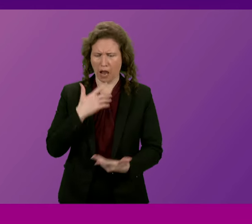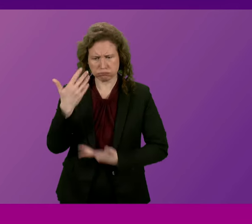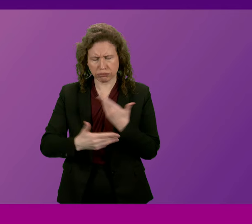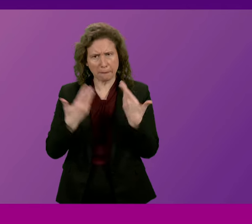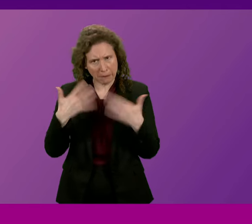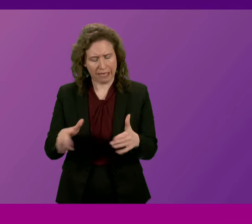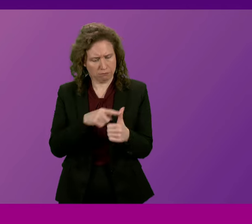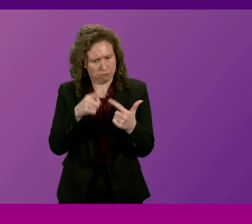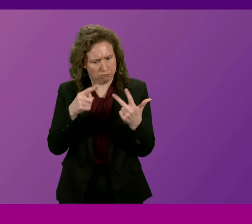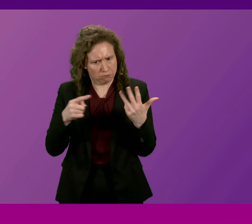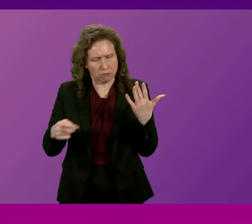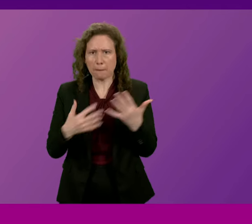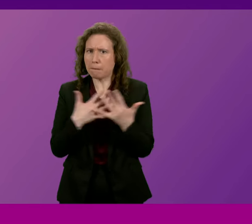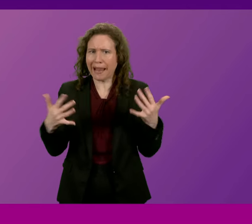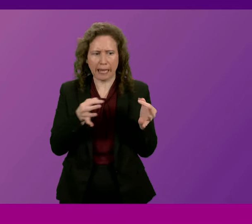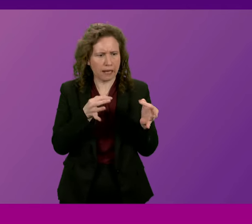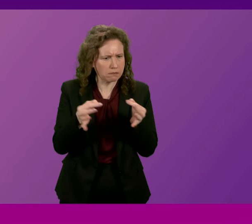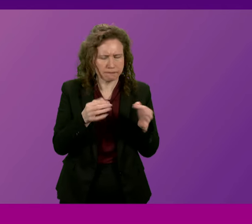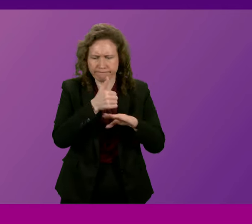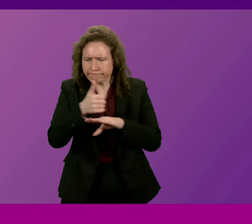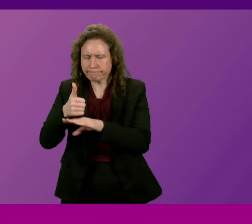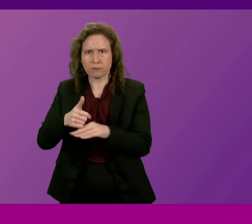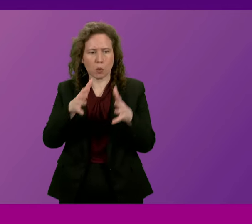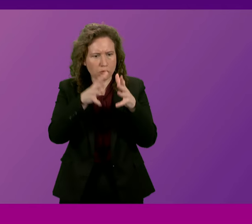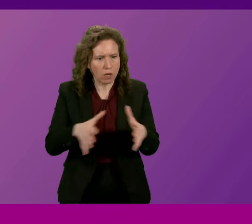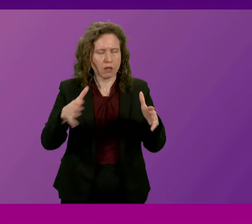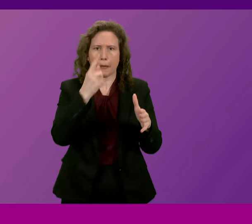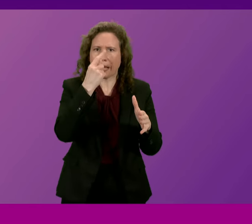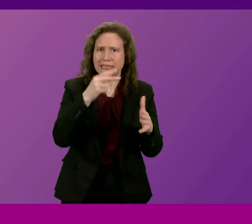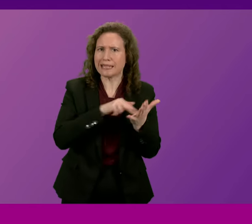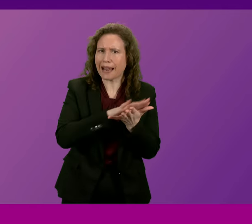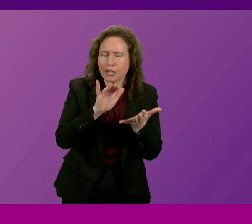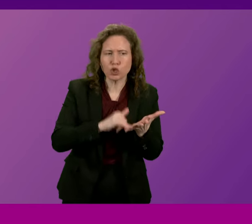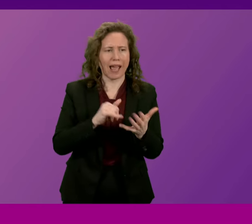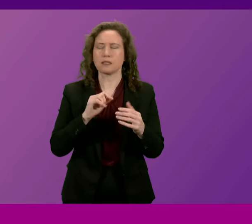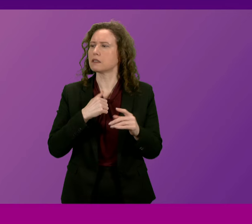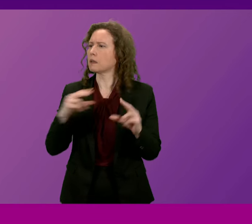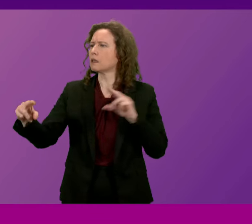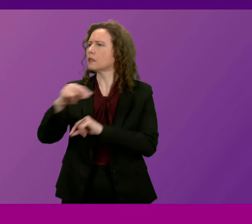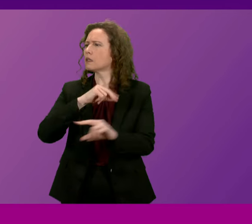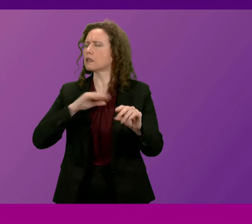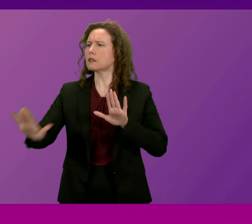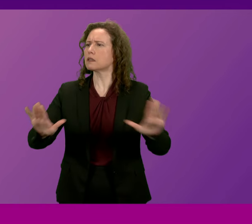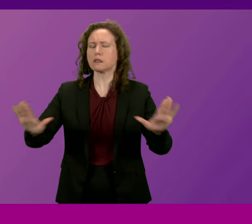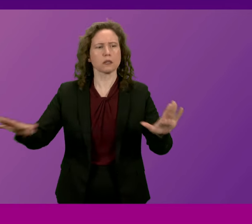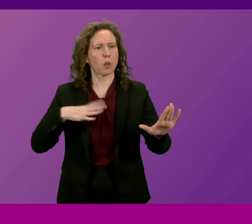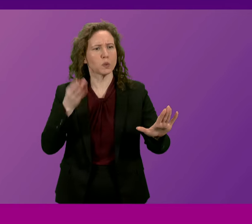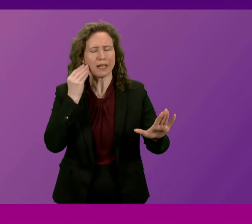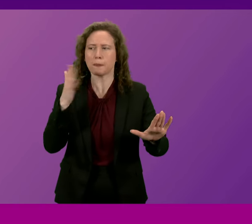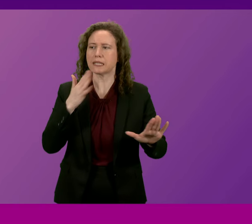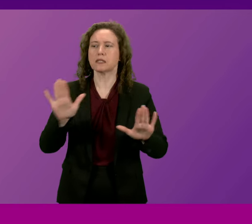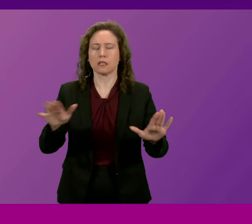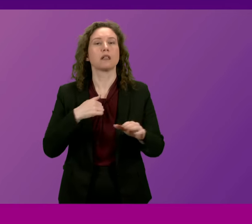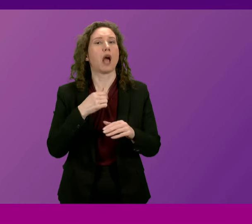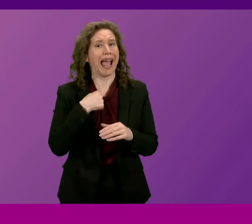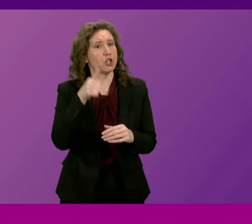strengthened measures that we've taken to expand the capacity of the National Health Service. Let's hear the First Minister. I acknowledge the challenges that